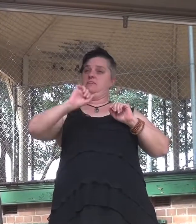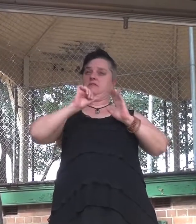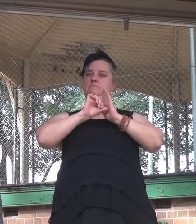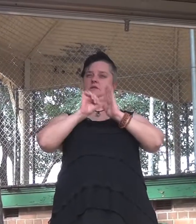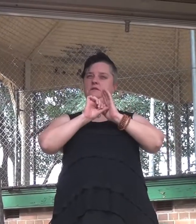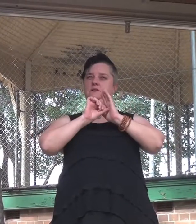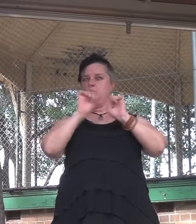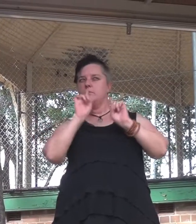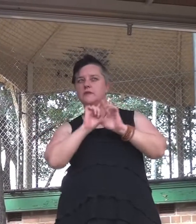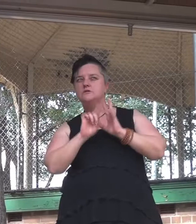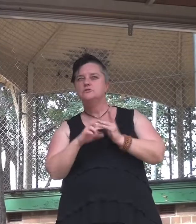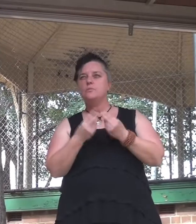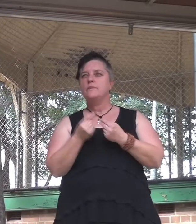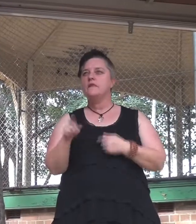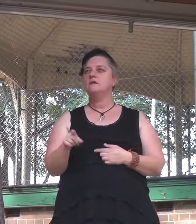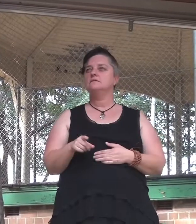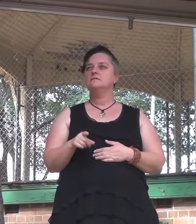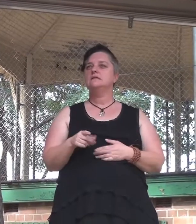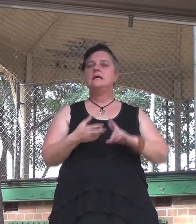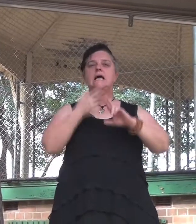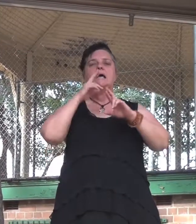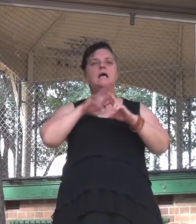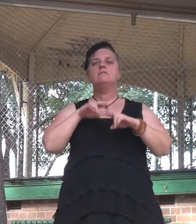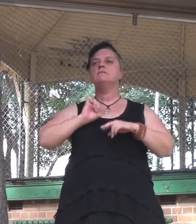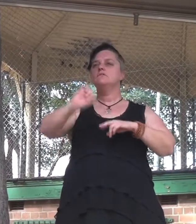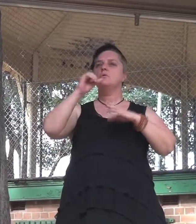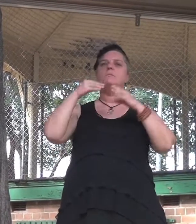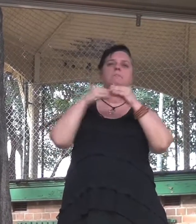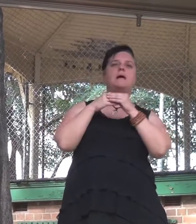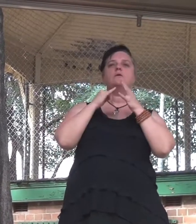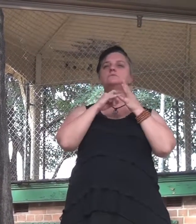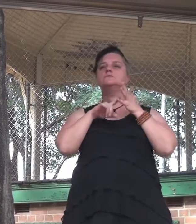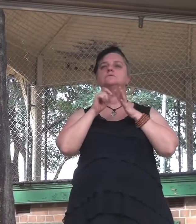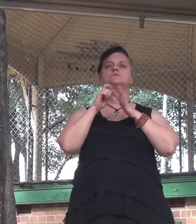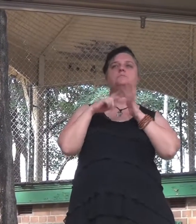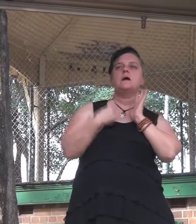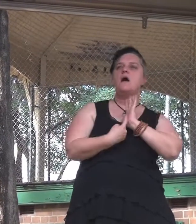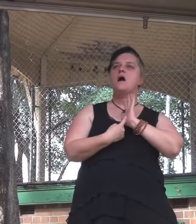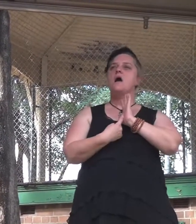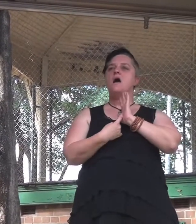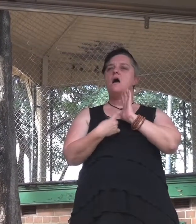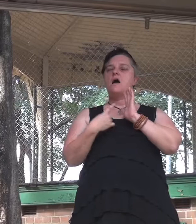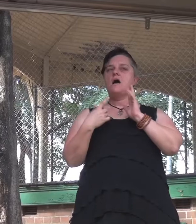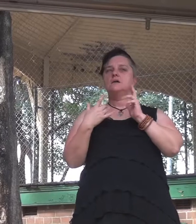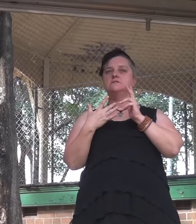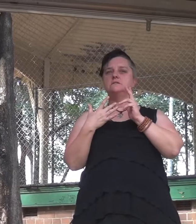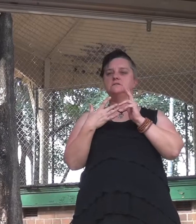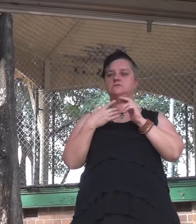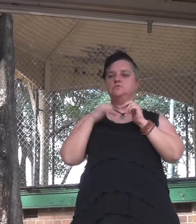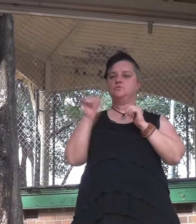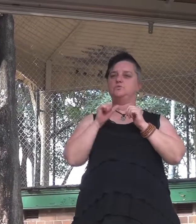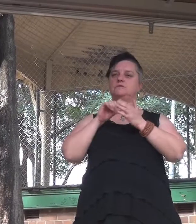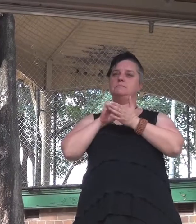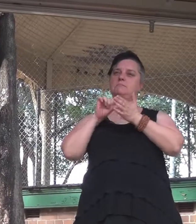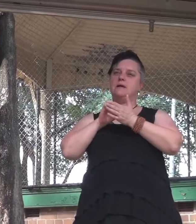money. We have a democratic right to ask and demand that. And the fact is, a lot of super funds are becoming quite aware of this now and they're getting a